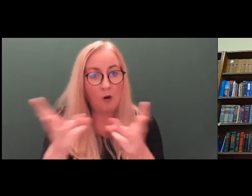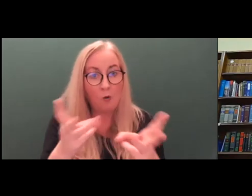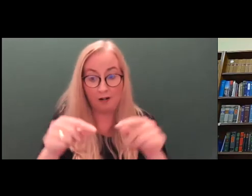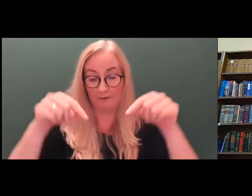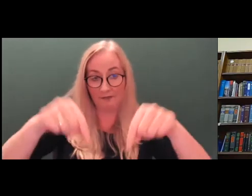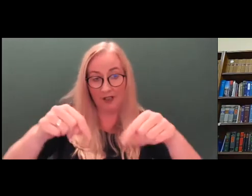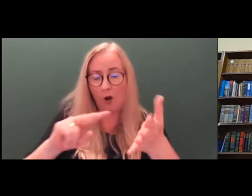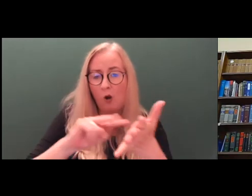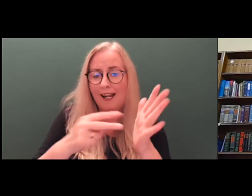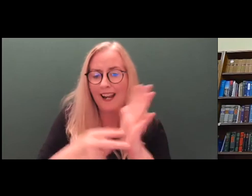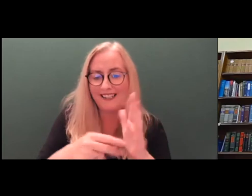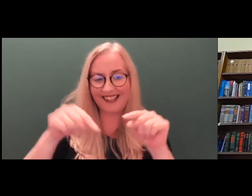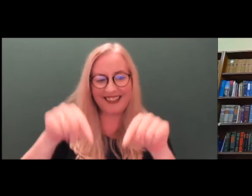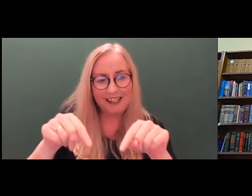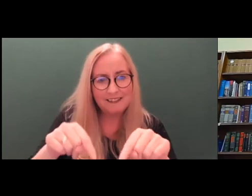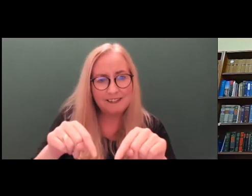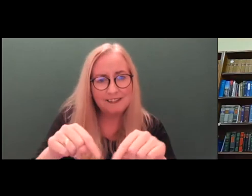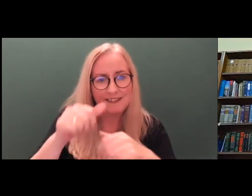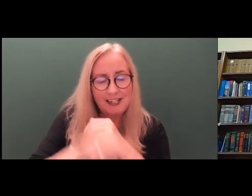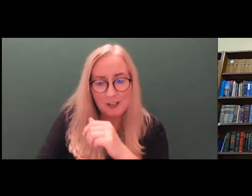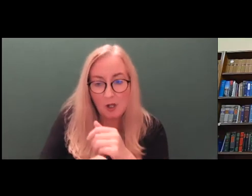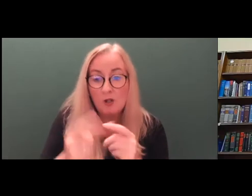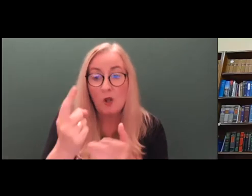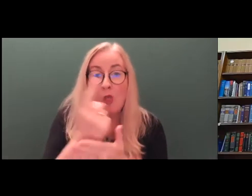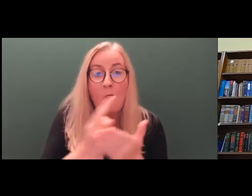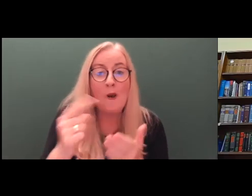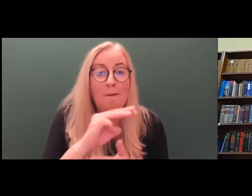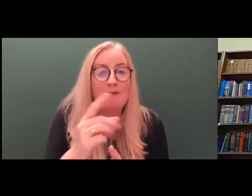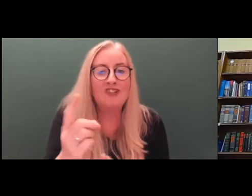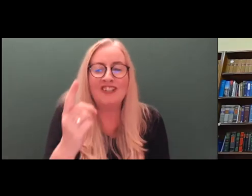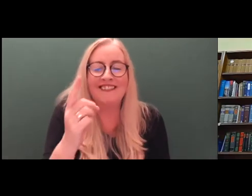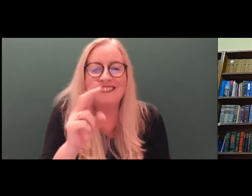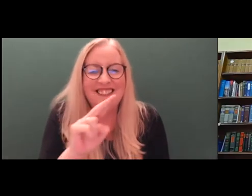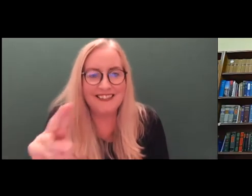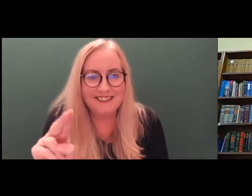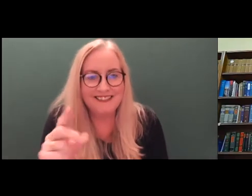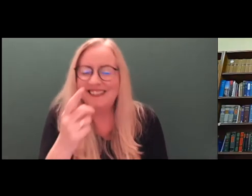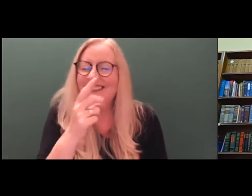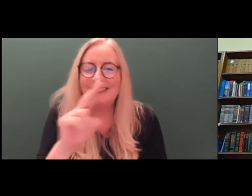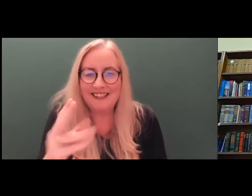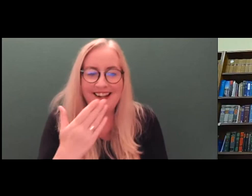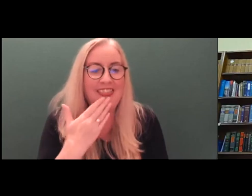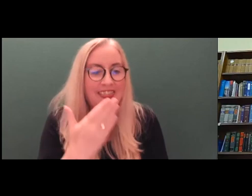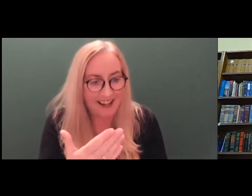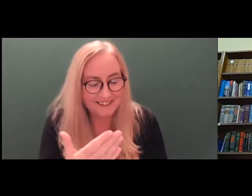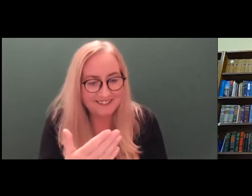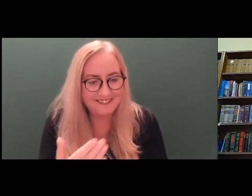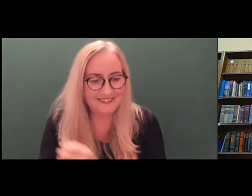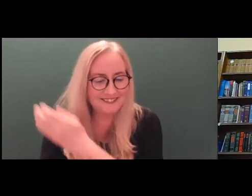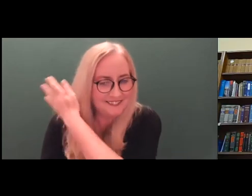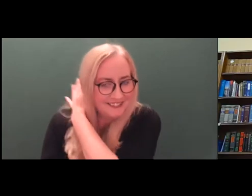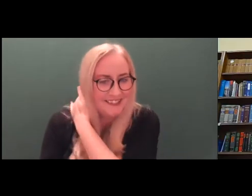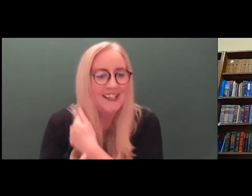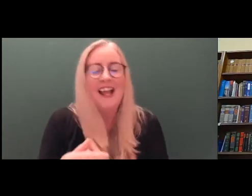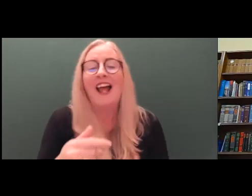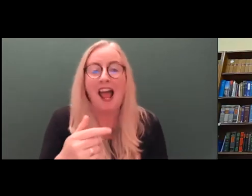at the conference. I think the only people she didn't thank and who were referred to me for